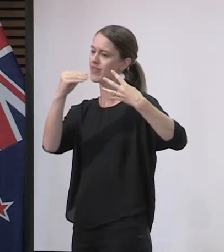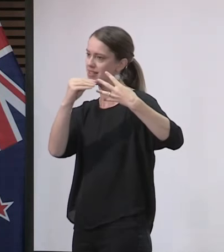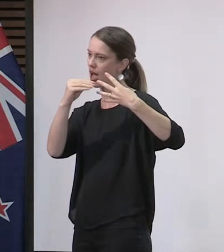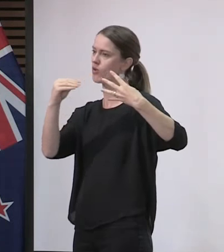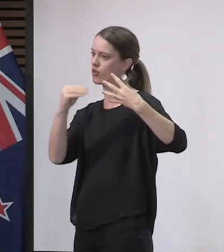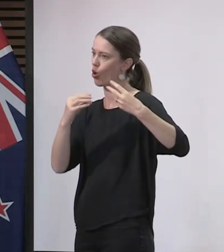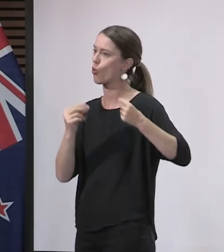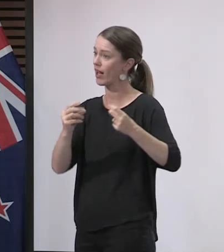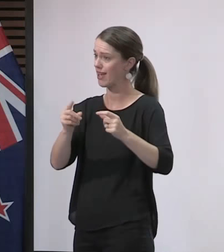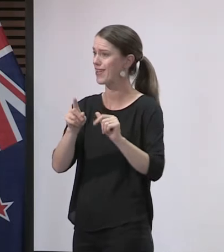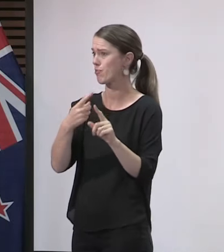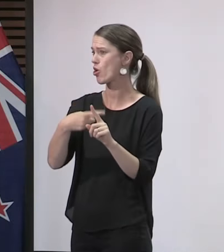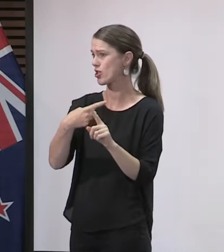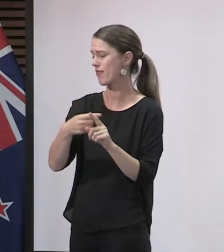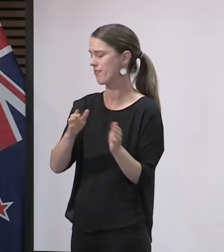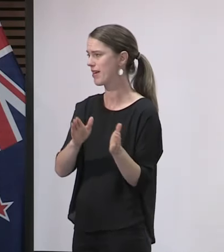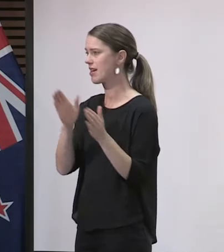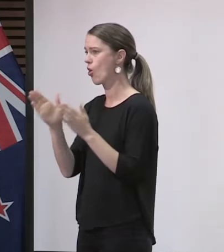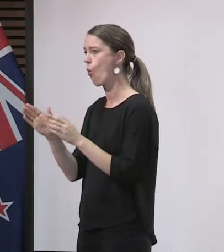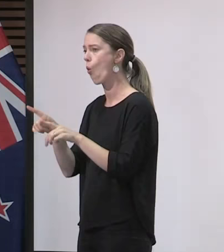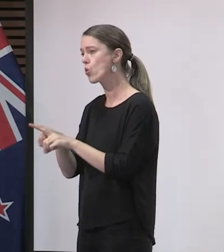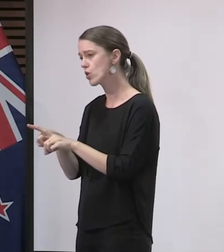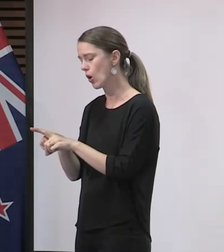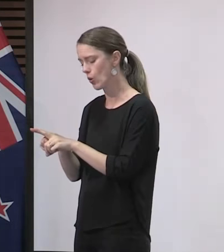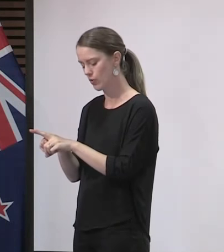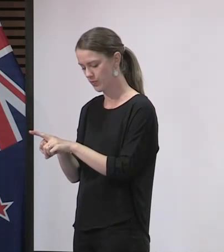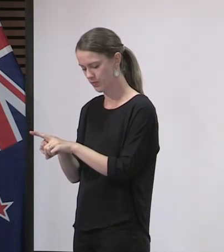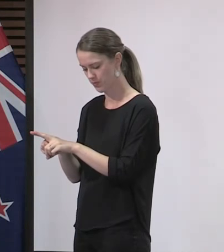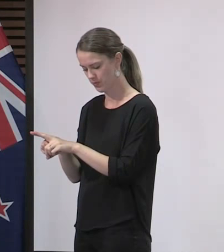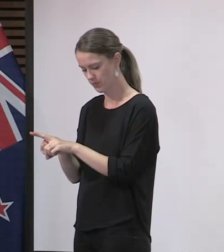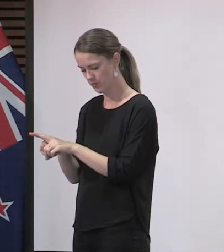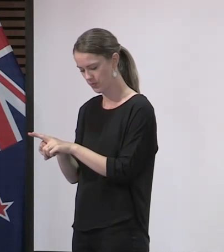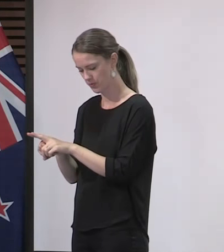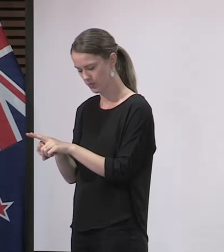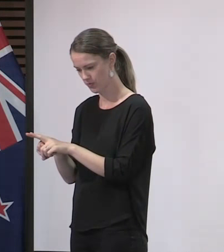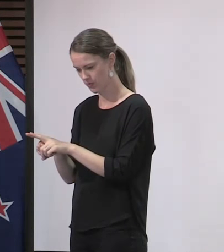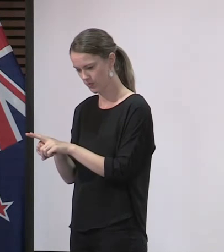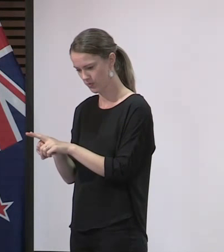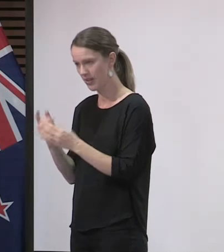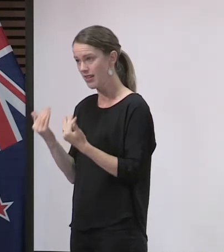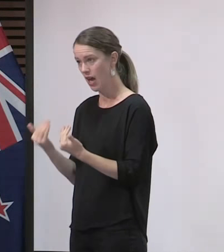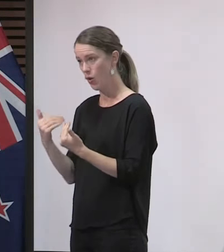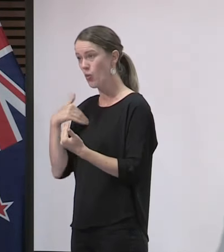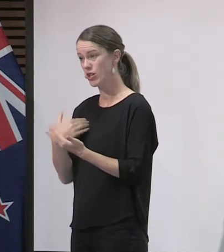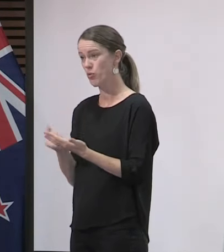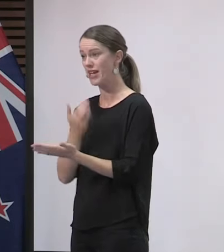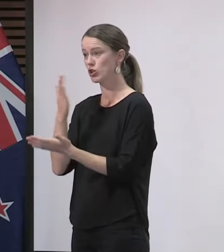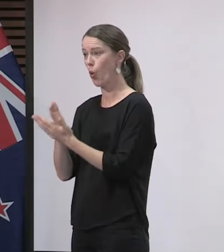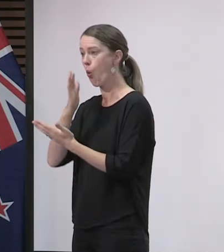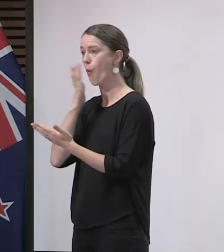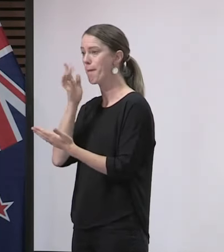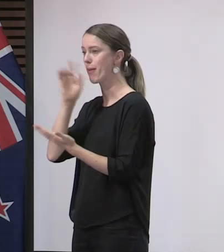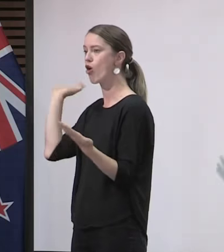open up more rapidly. I think the second point is that then means we've got an even stronger focus on ensuring our border is